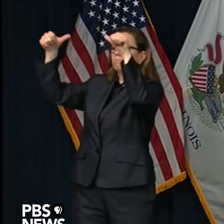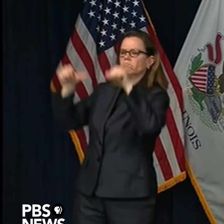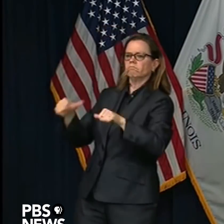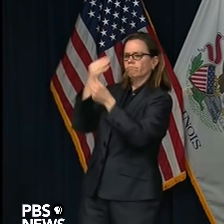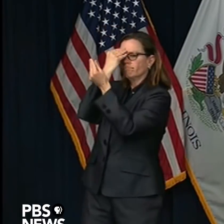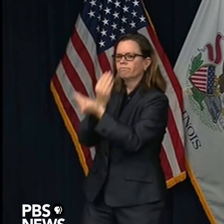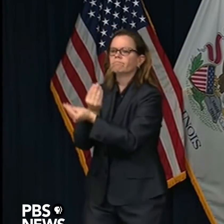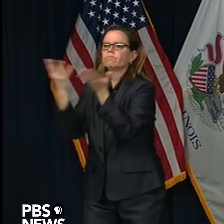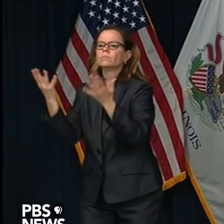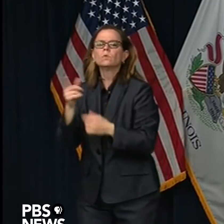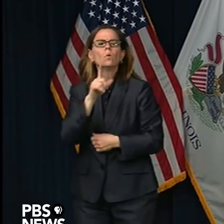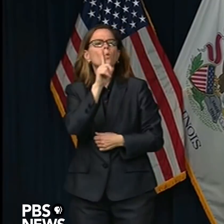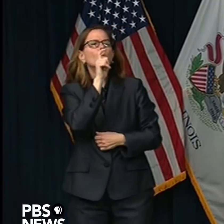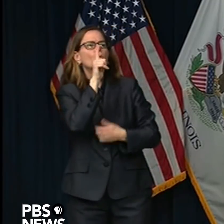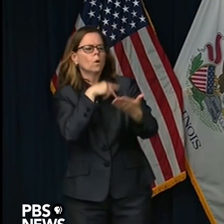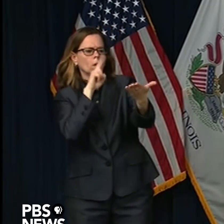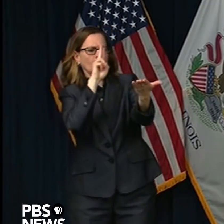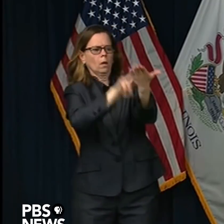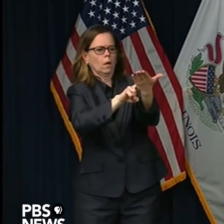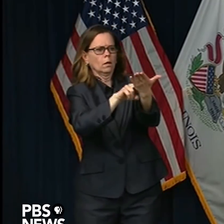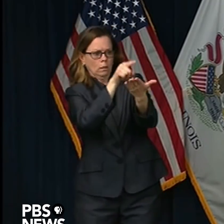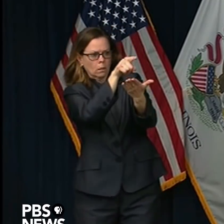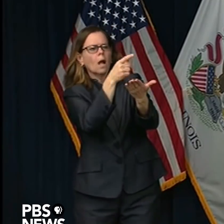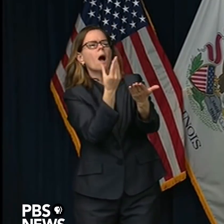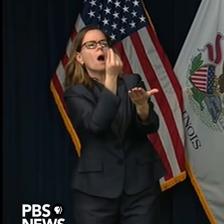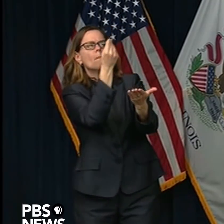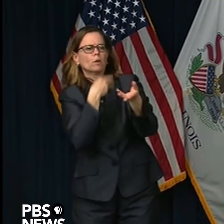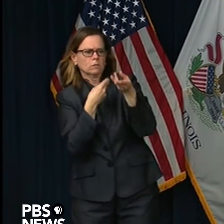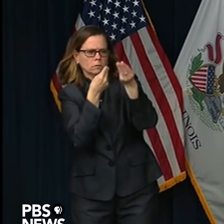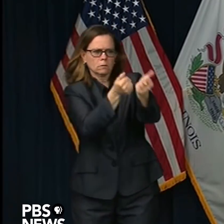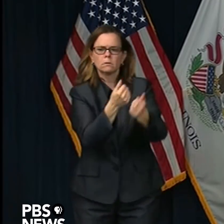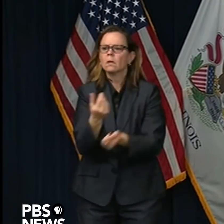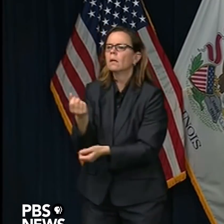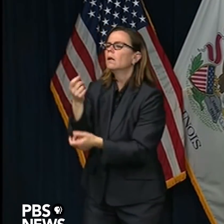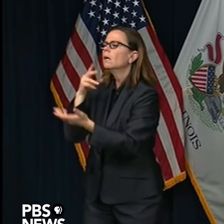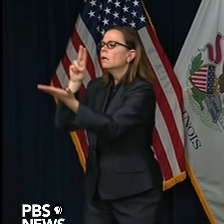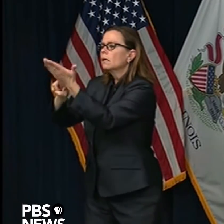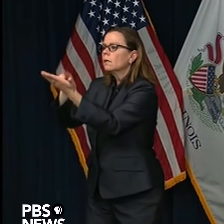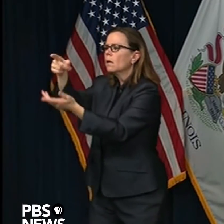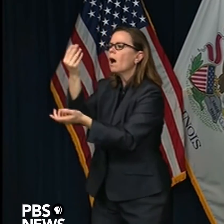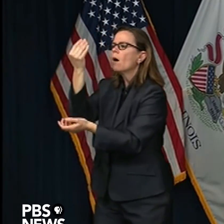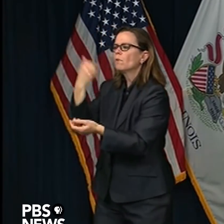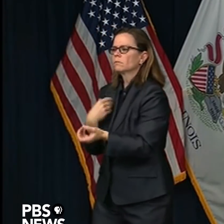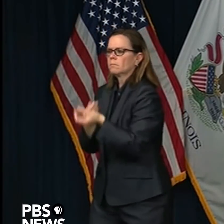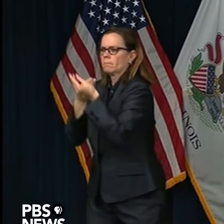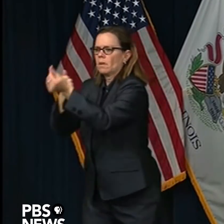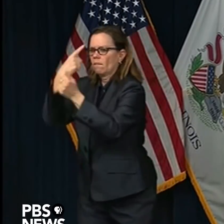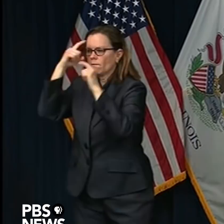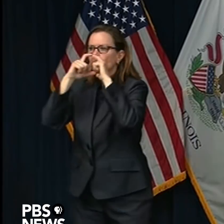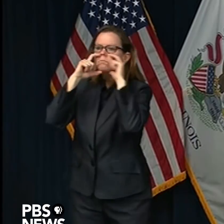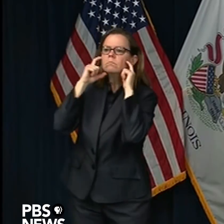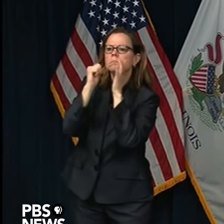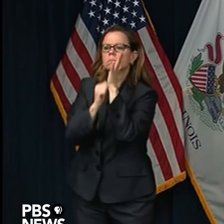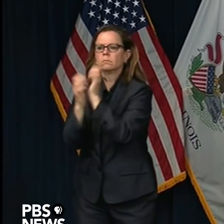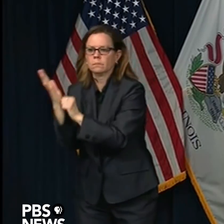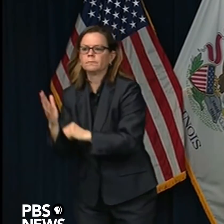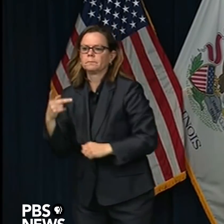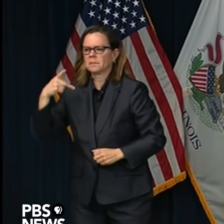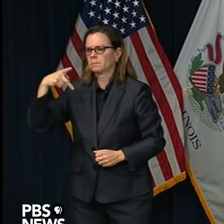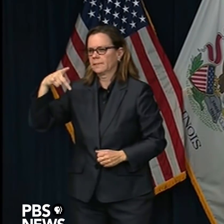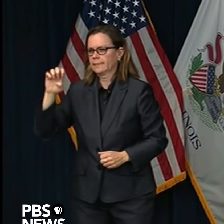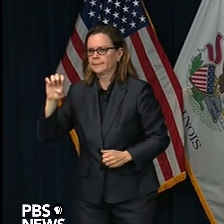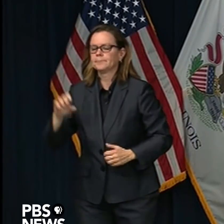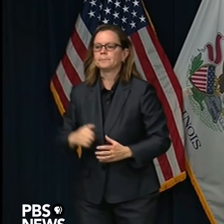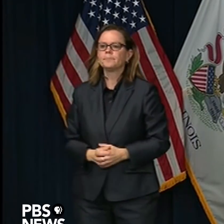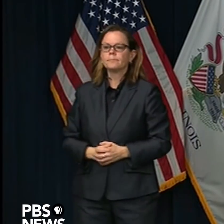or even a $10 million order for PPE. Think about the cost of what is normally an $0.85 or $1.95